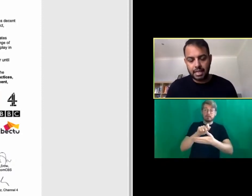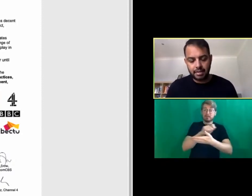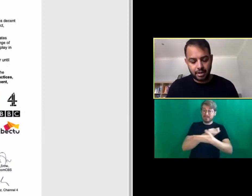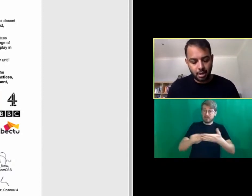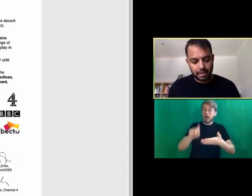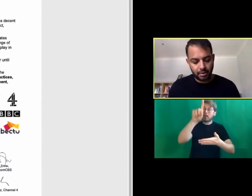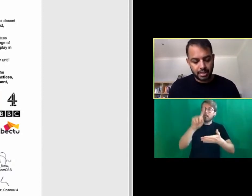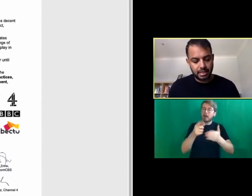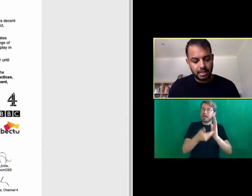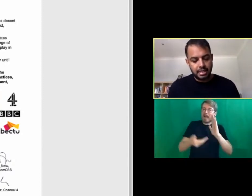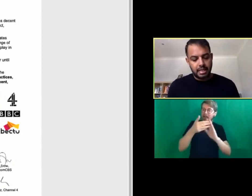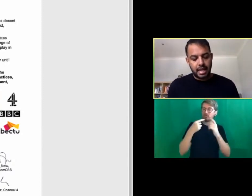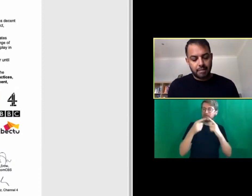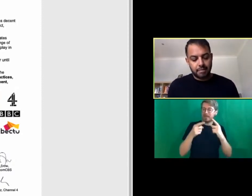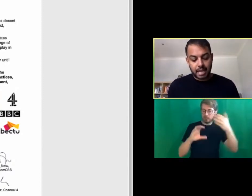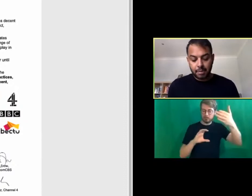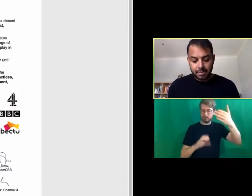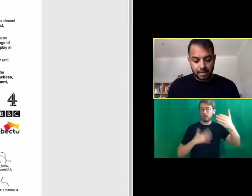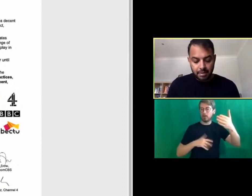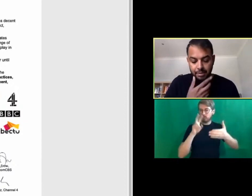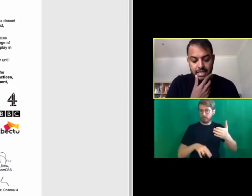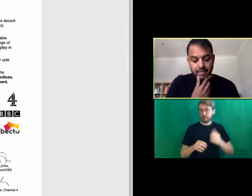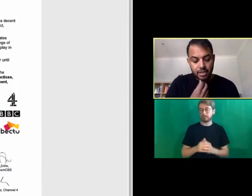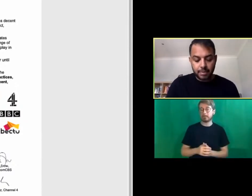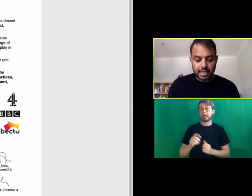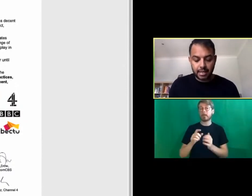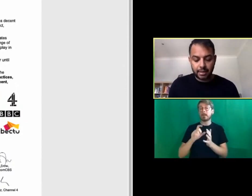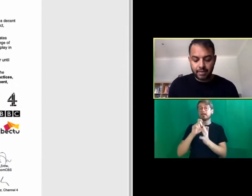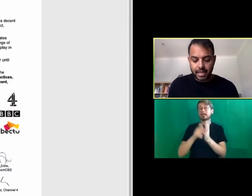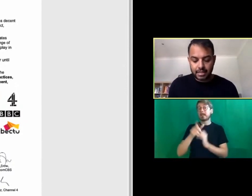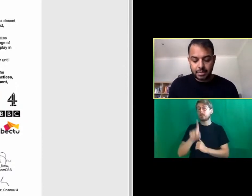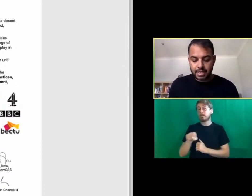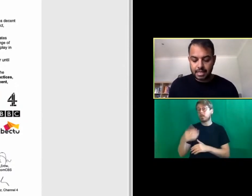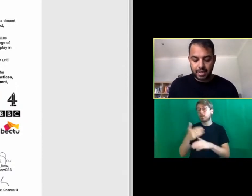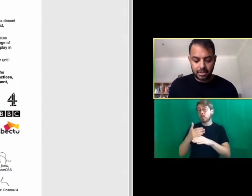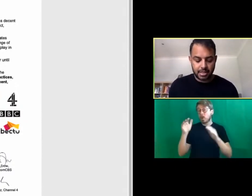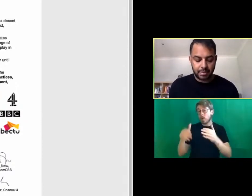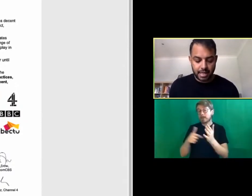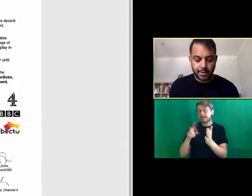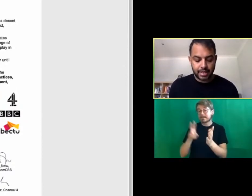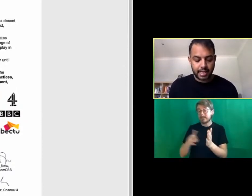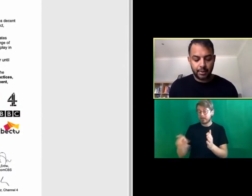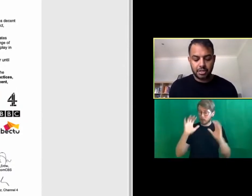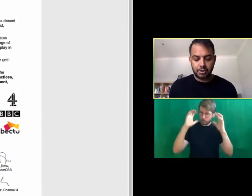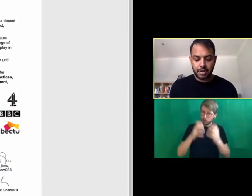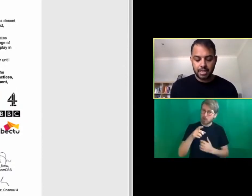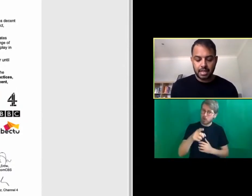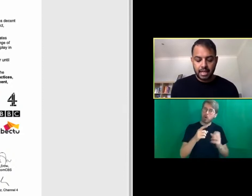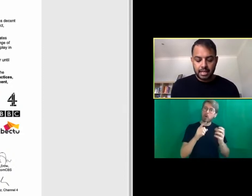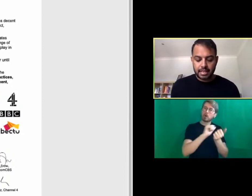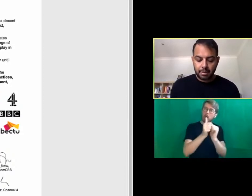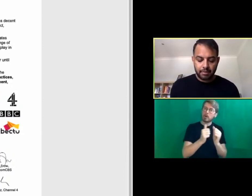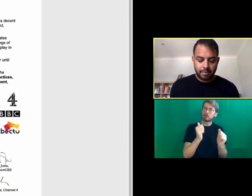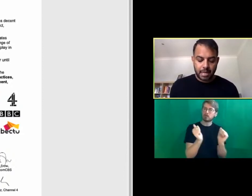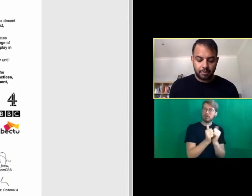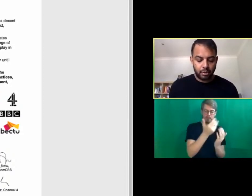want this to be very open and honest um disabled people people in tv are extremely concerned by the failure to explicitly mention disability within this coalition agreement